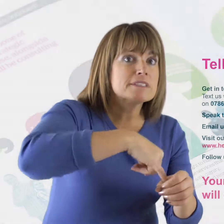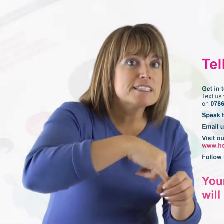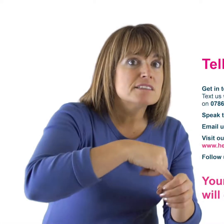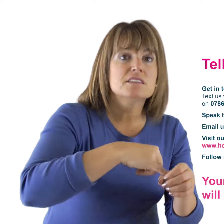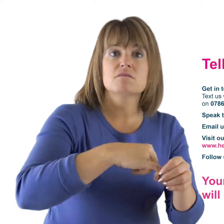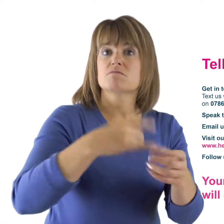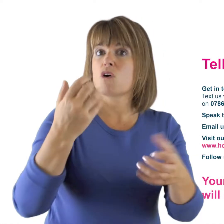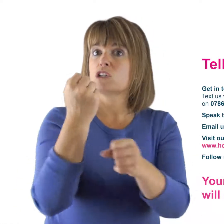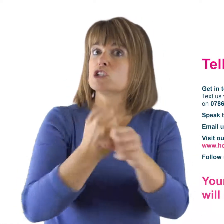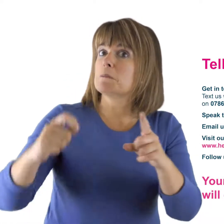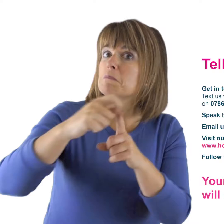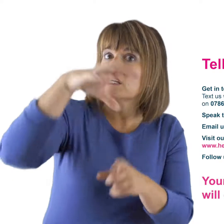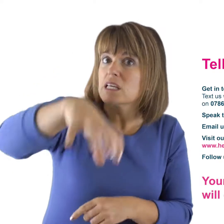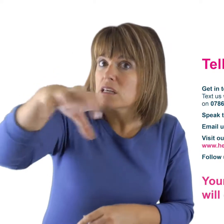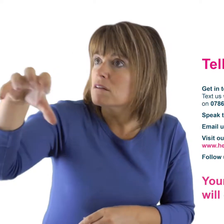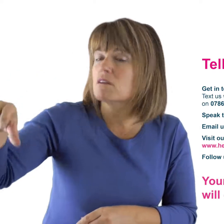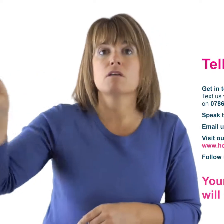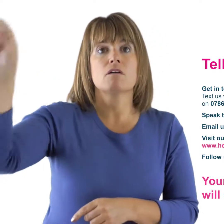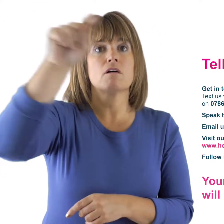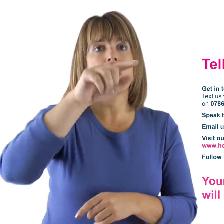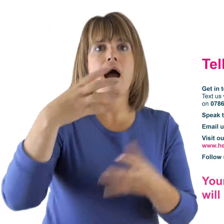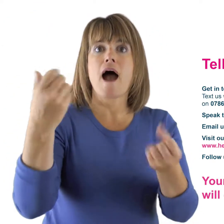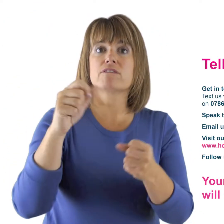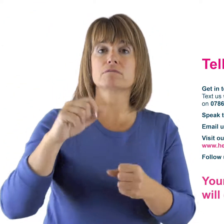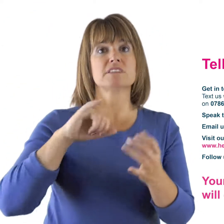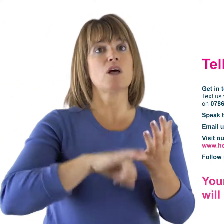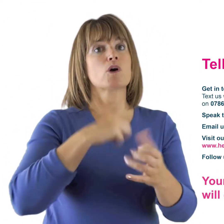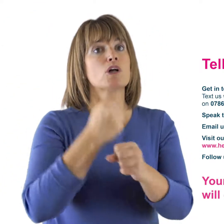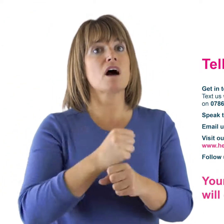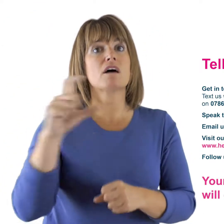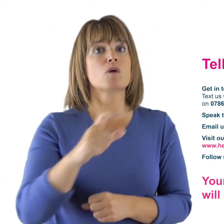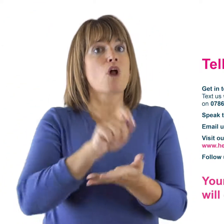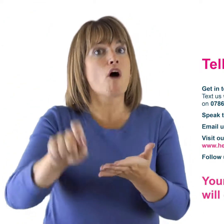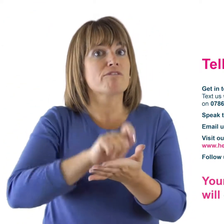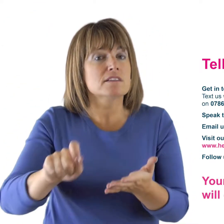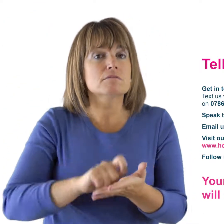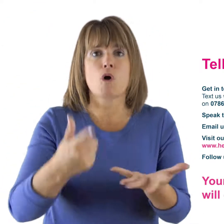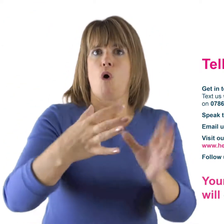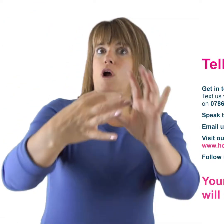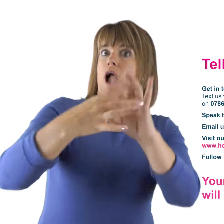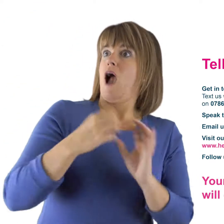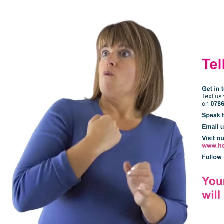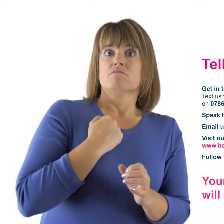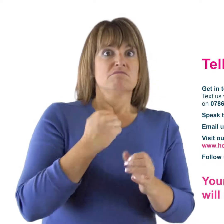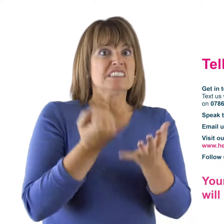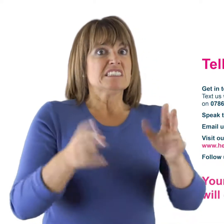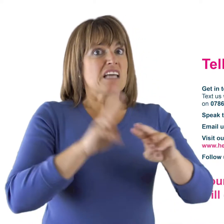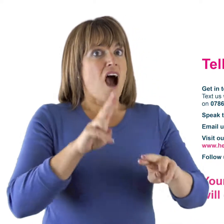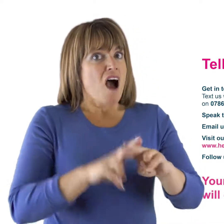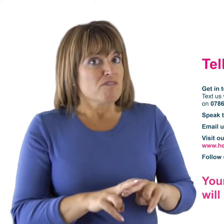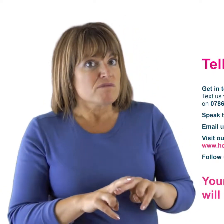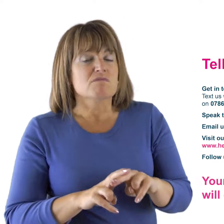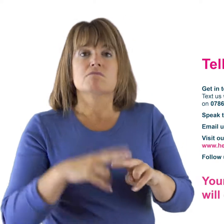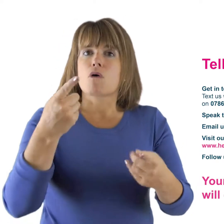Or contact one of our friendly staff by phone. And look out for our public engagement teams at events across the county.